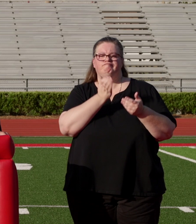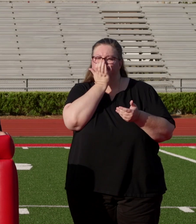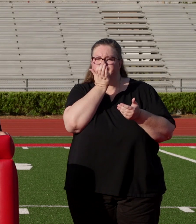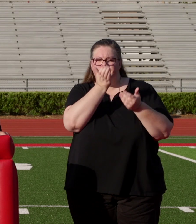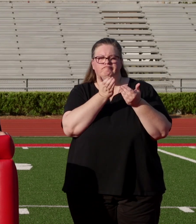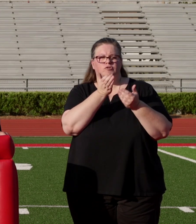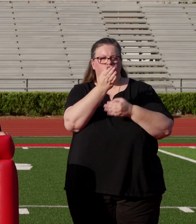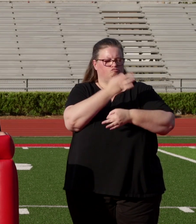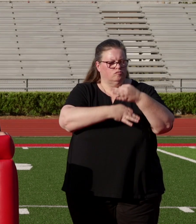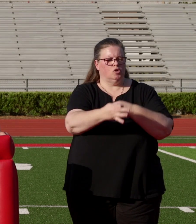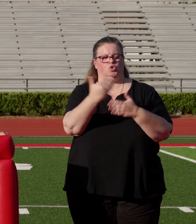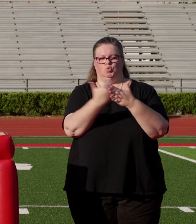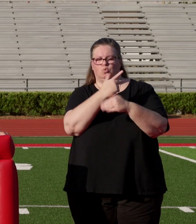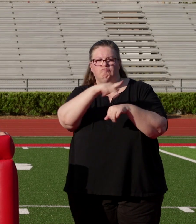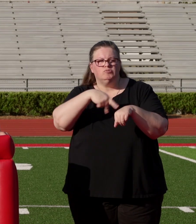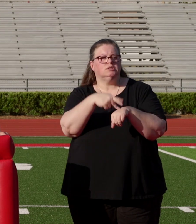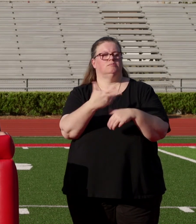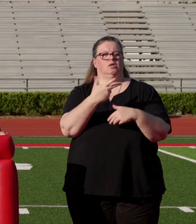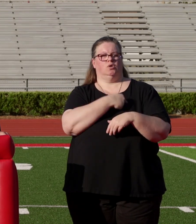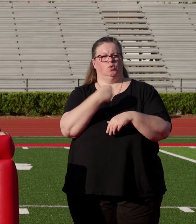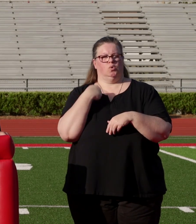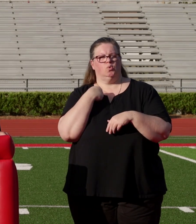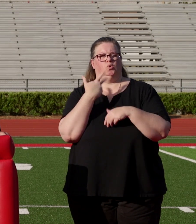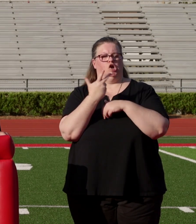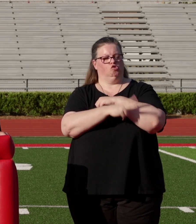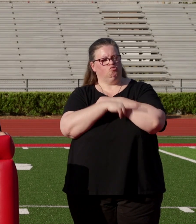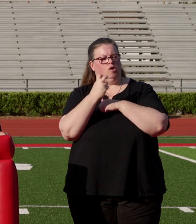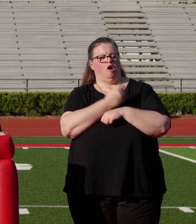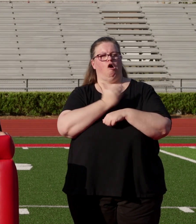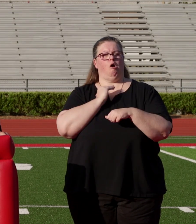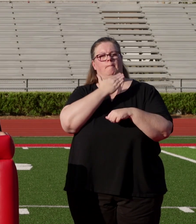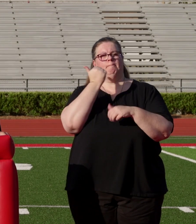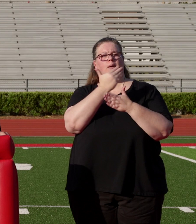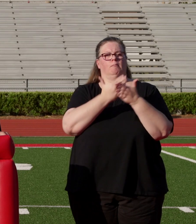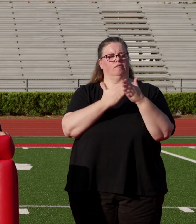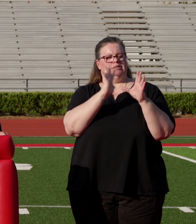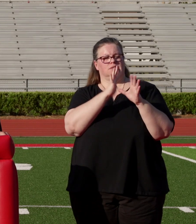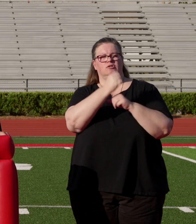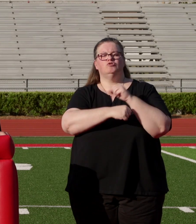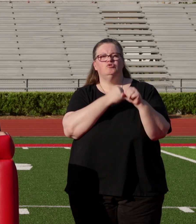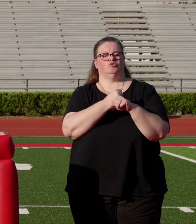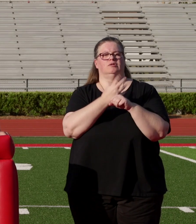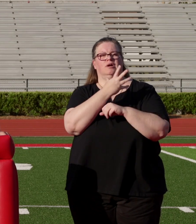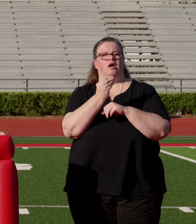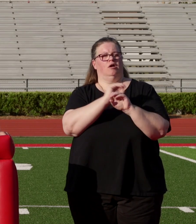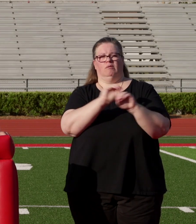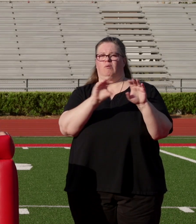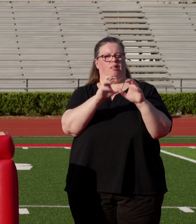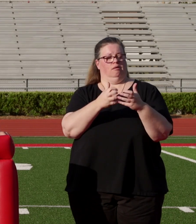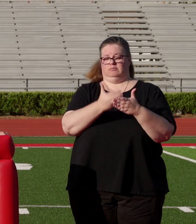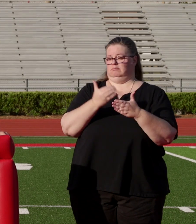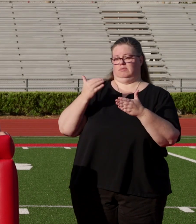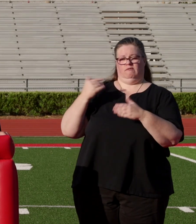a new principal. And lastly, we were robbed of the better parts of our senior year. This is something no class before us has